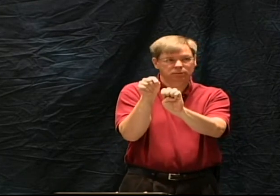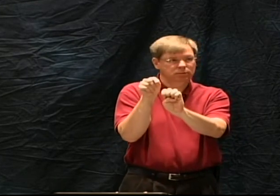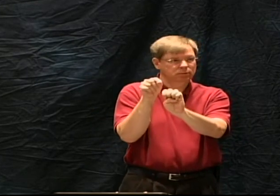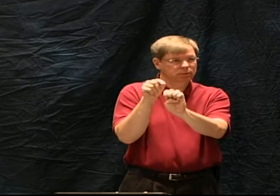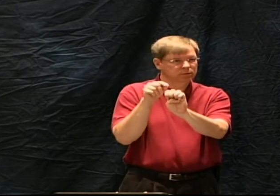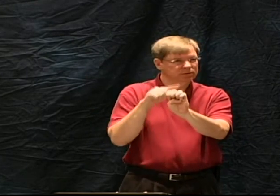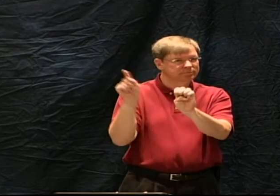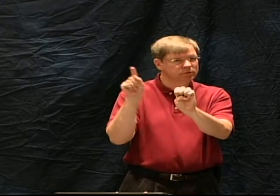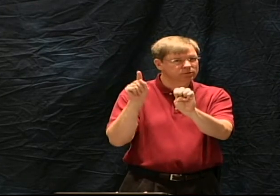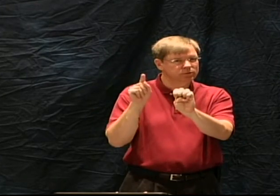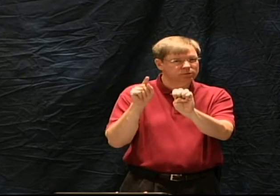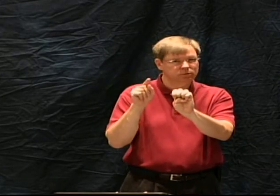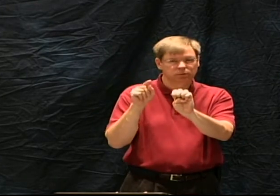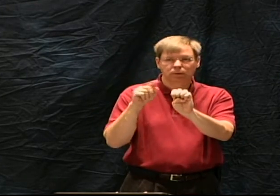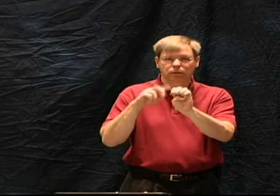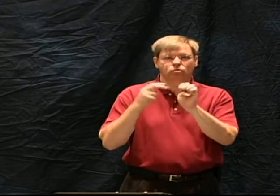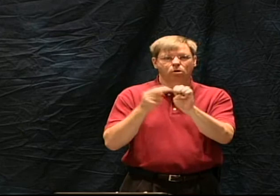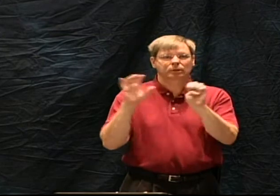tilde over the E